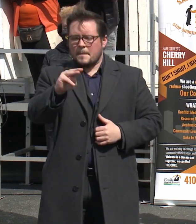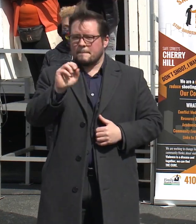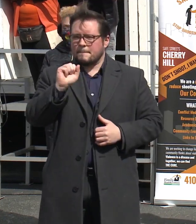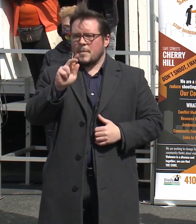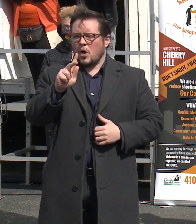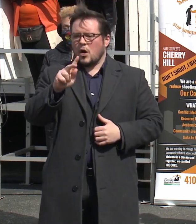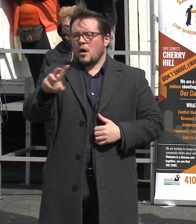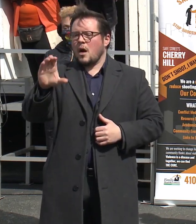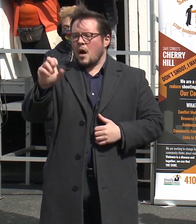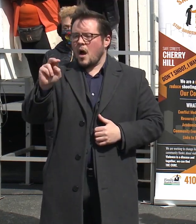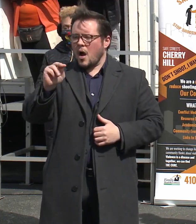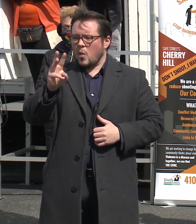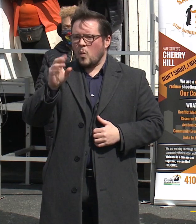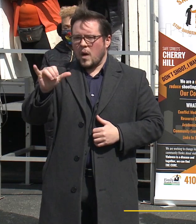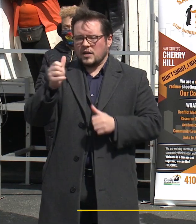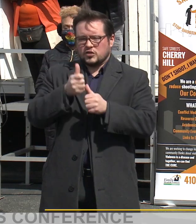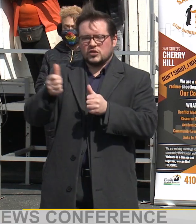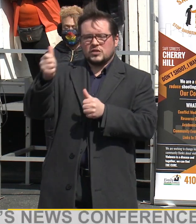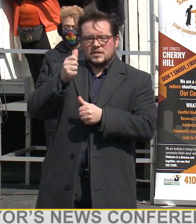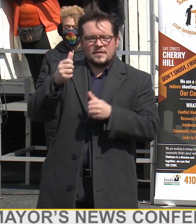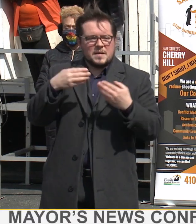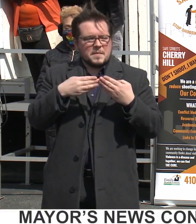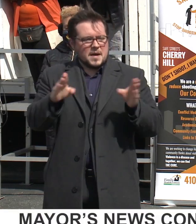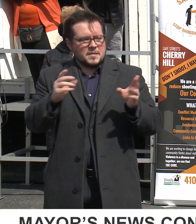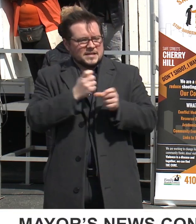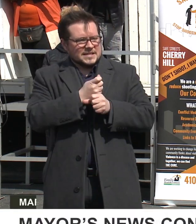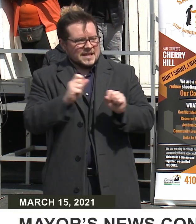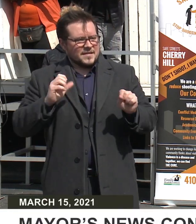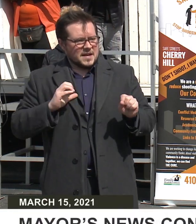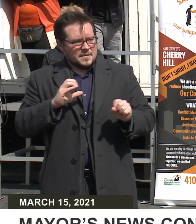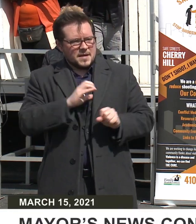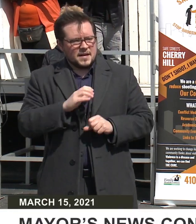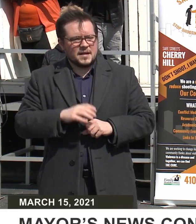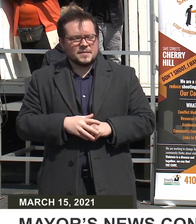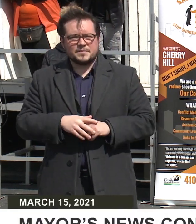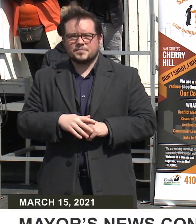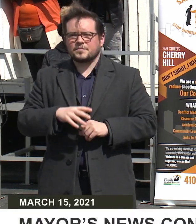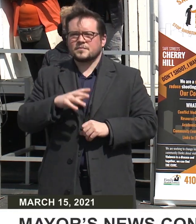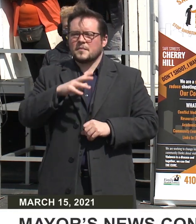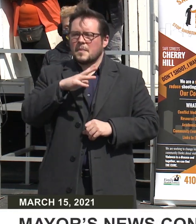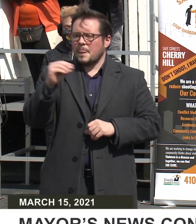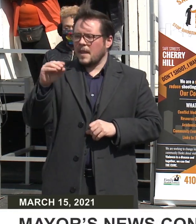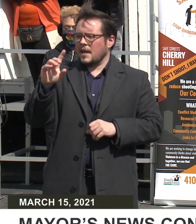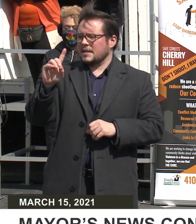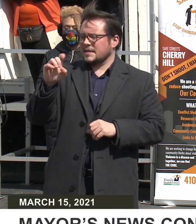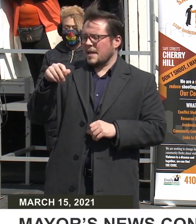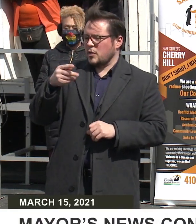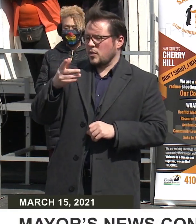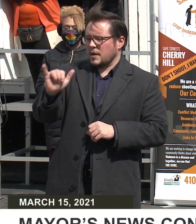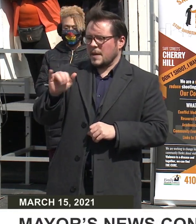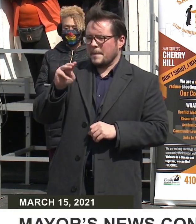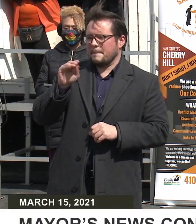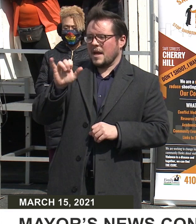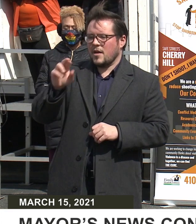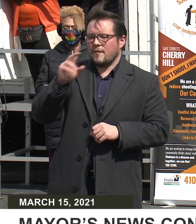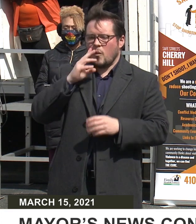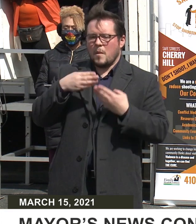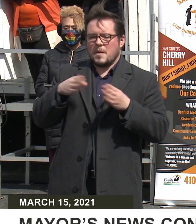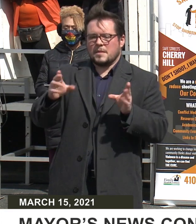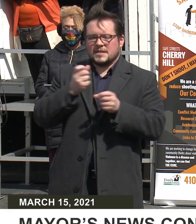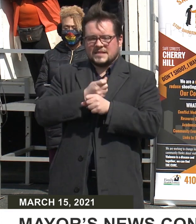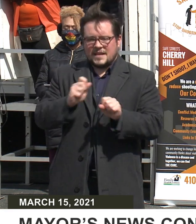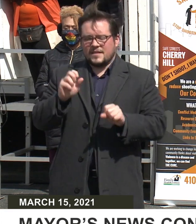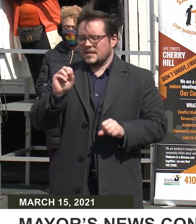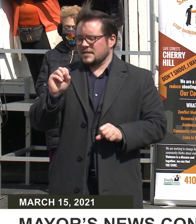the Chair of the Council's Public Safety Committee, and Brittany Lewis from the Council President's Office, and also Deputy Mayor for Public Safety, Sonny